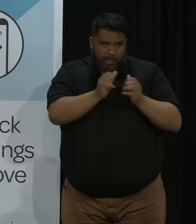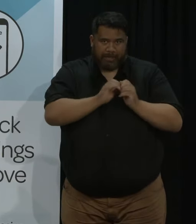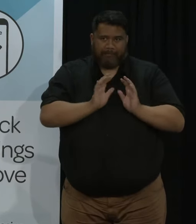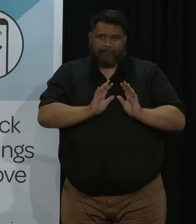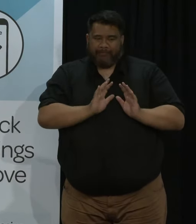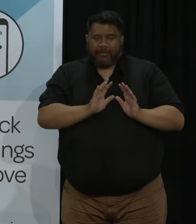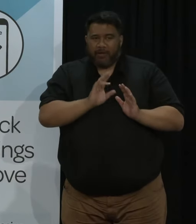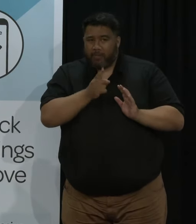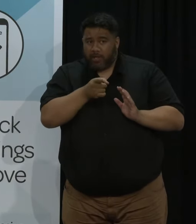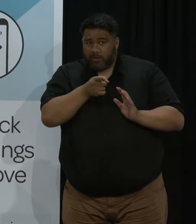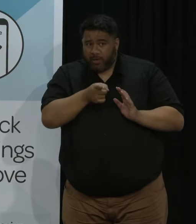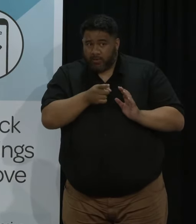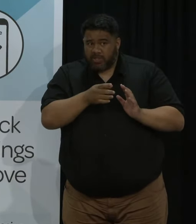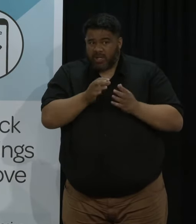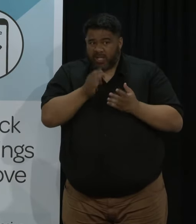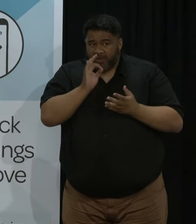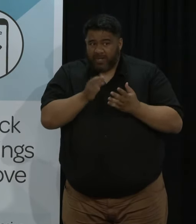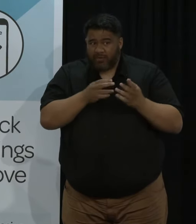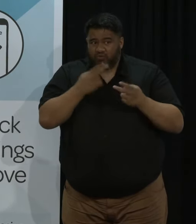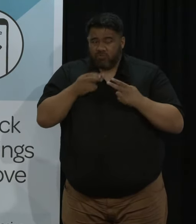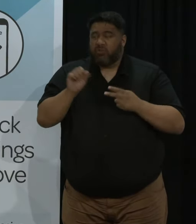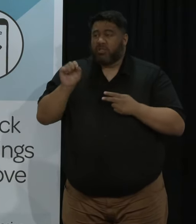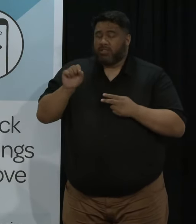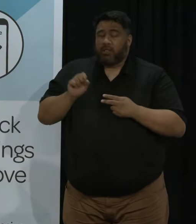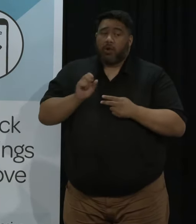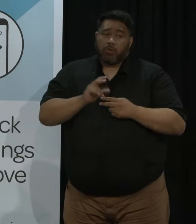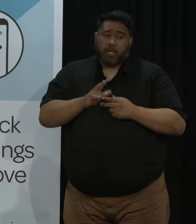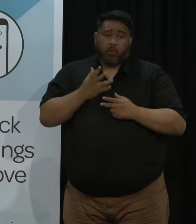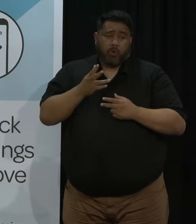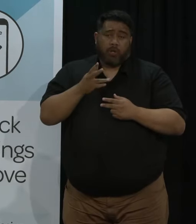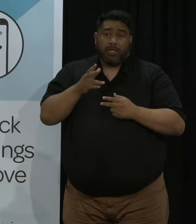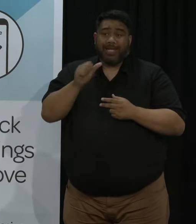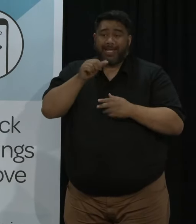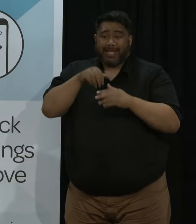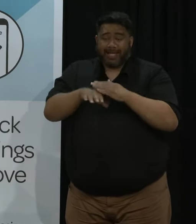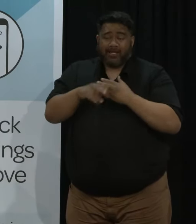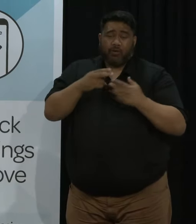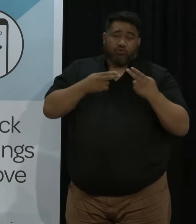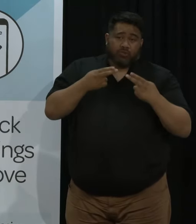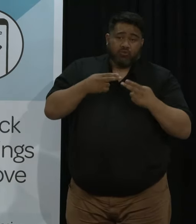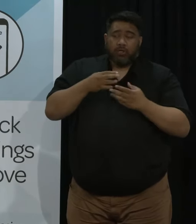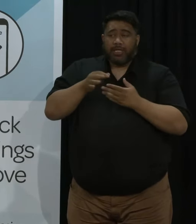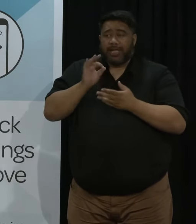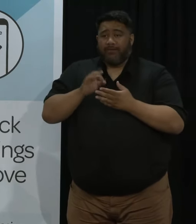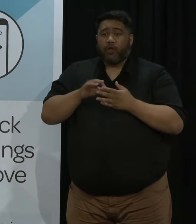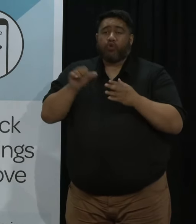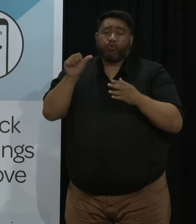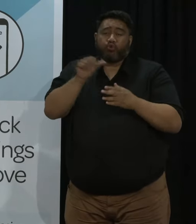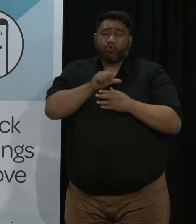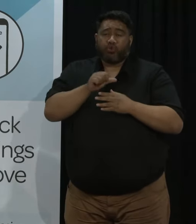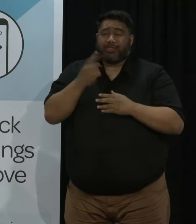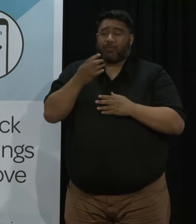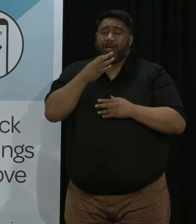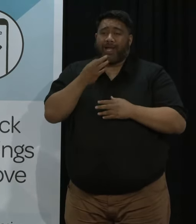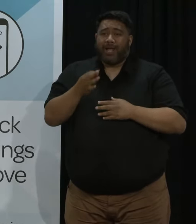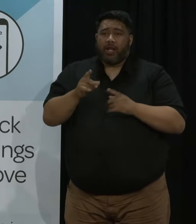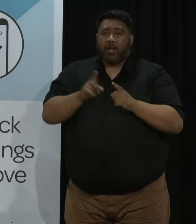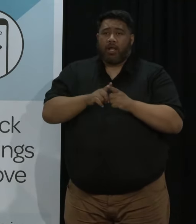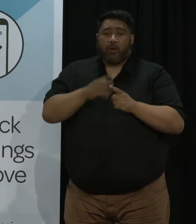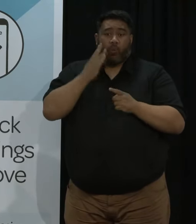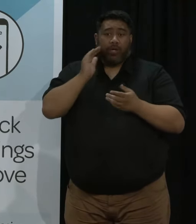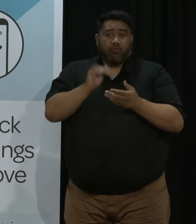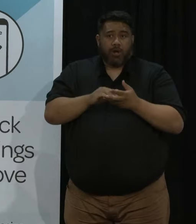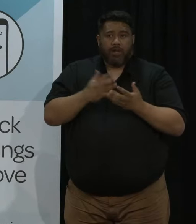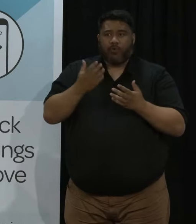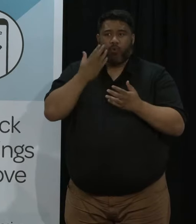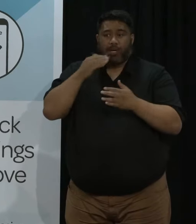but we would have an expectation of course that if you enter into a hospitality venue even if it's not at the door in the course of your meal or service there that